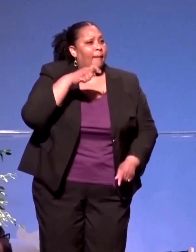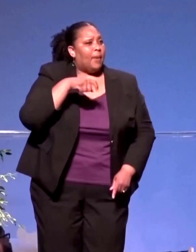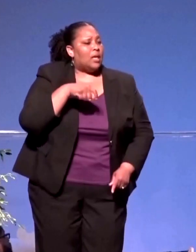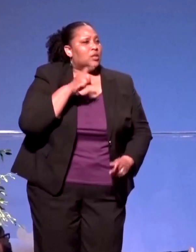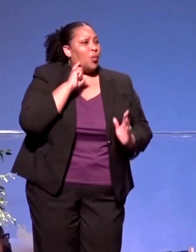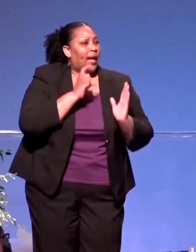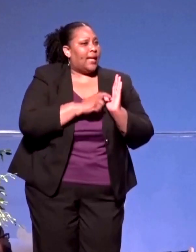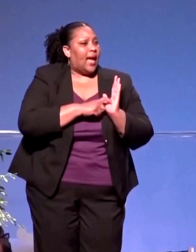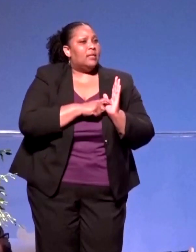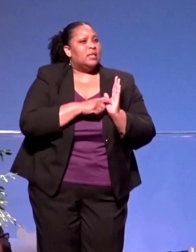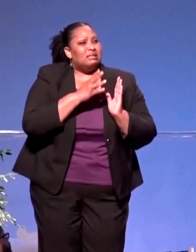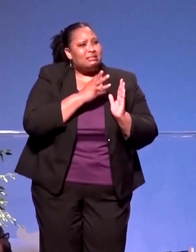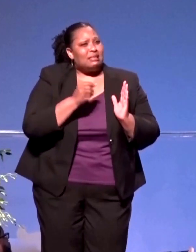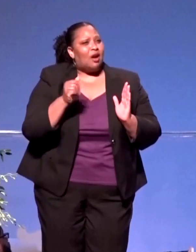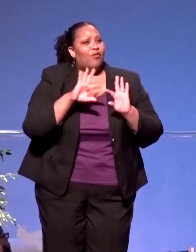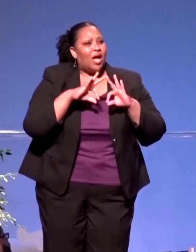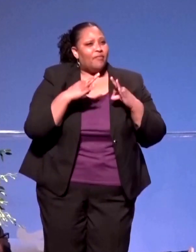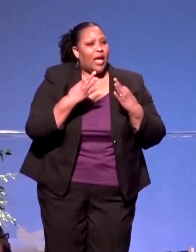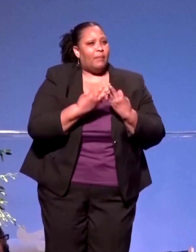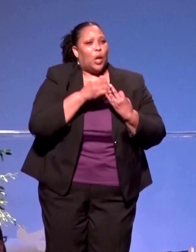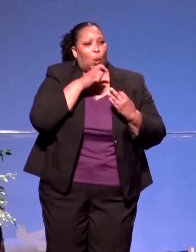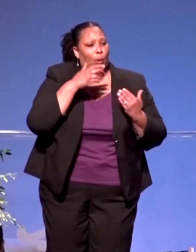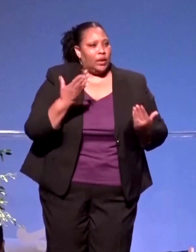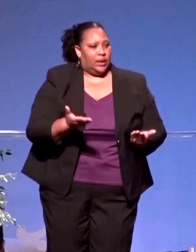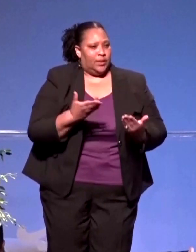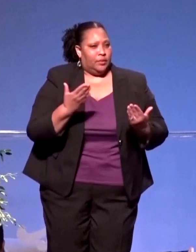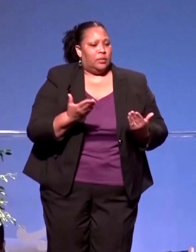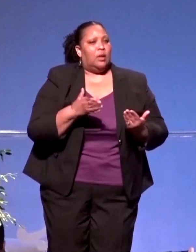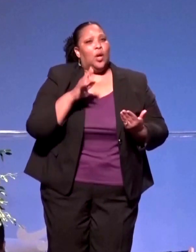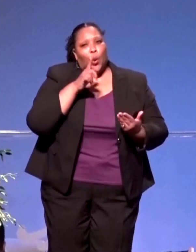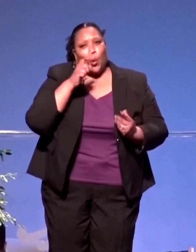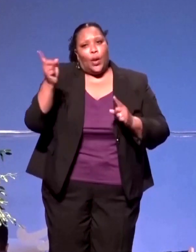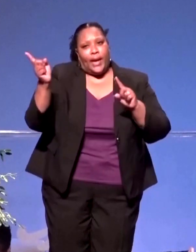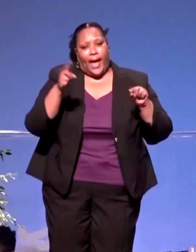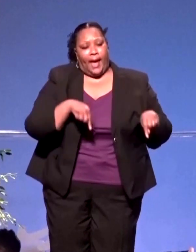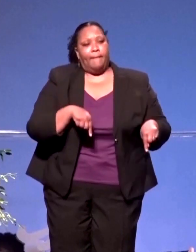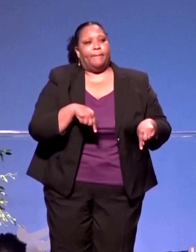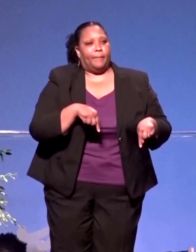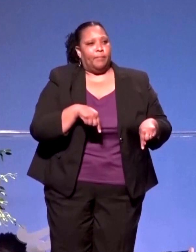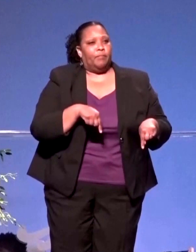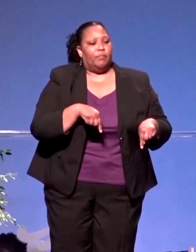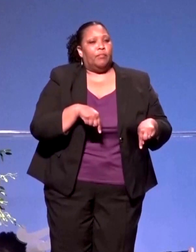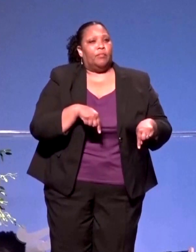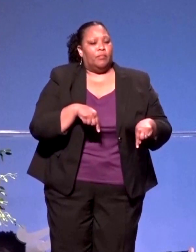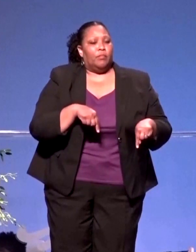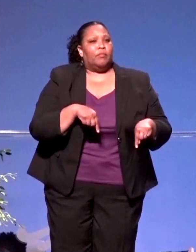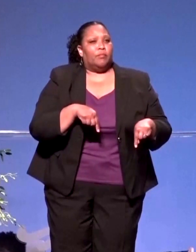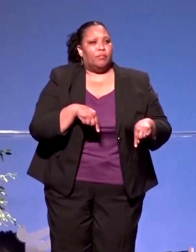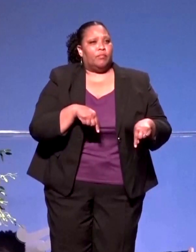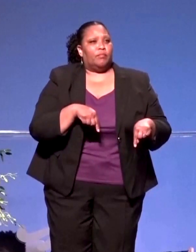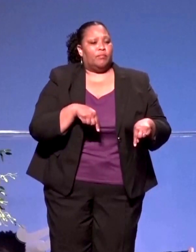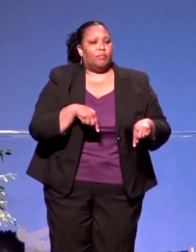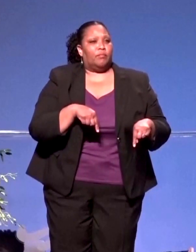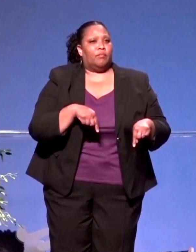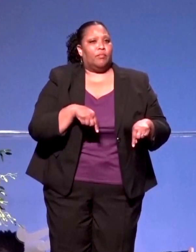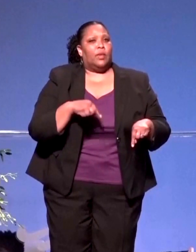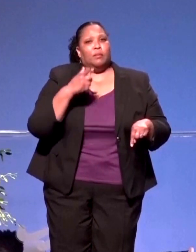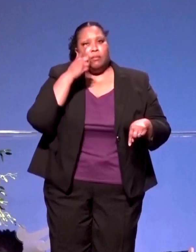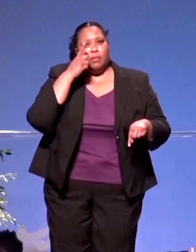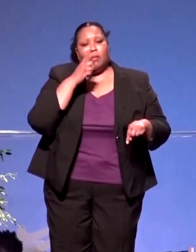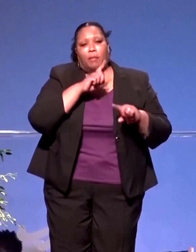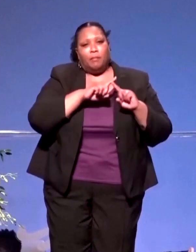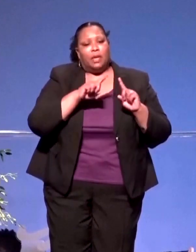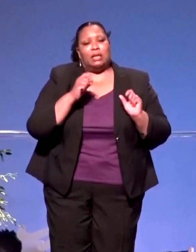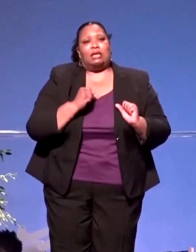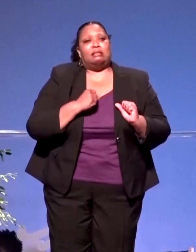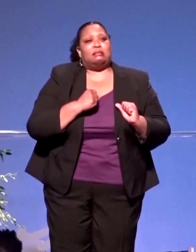I recognize several families are here that came at great sacrifice